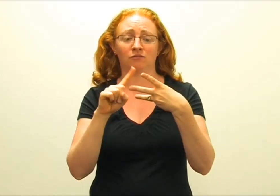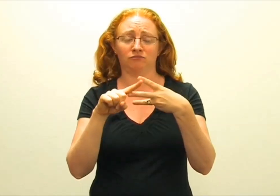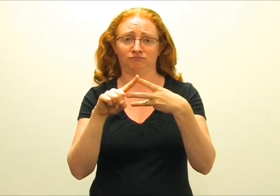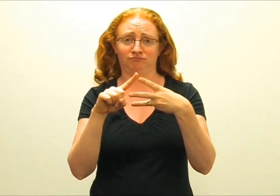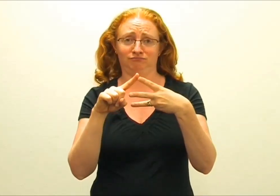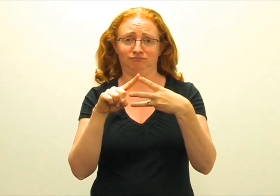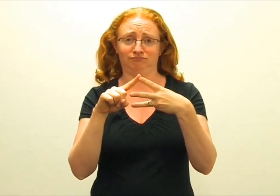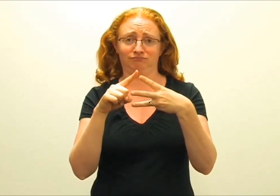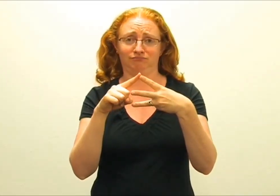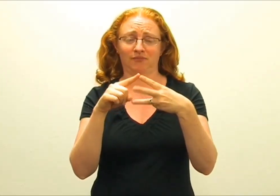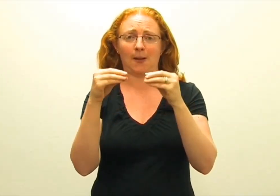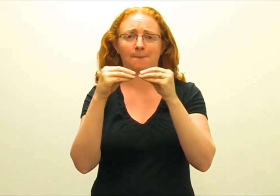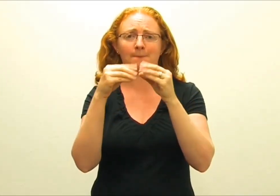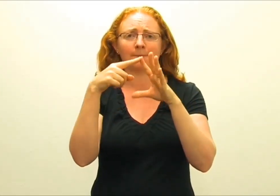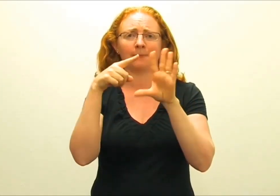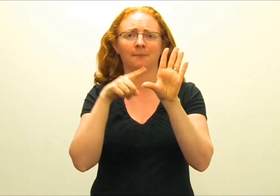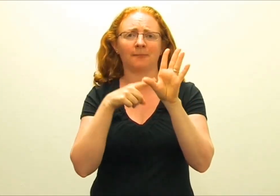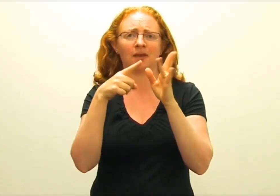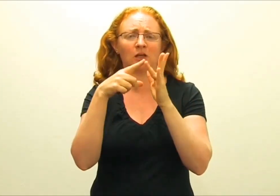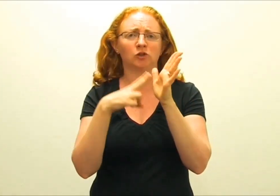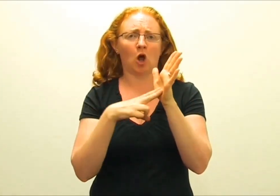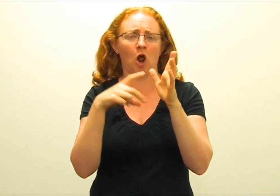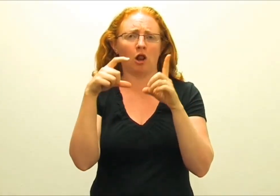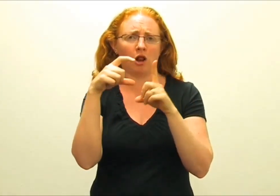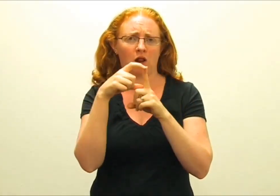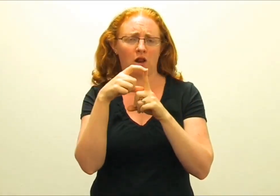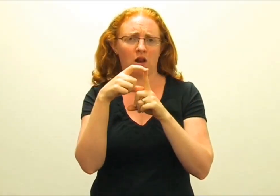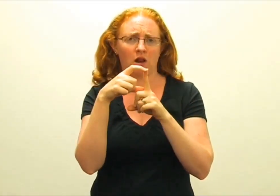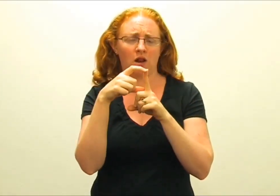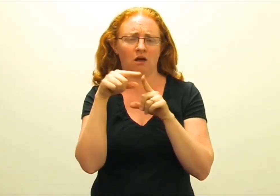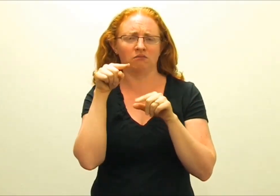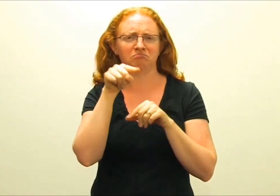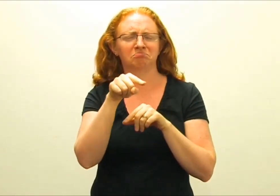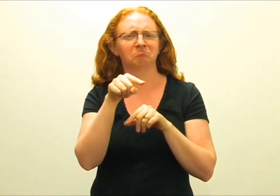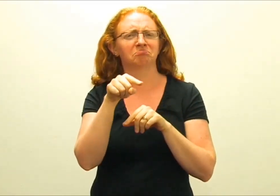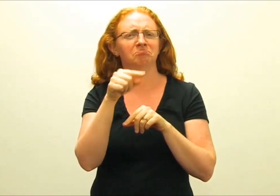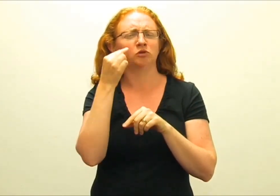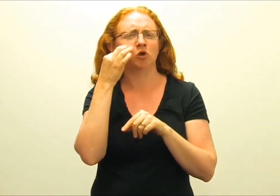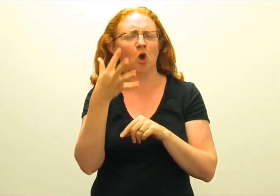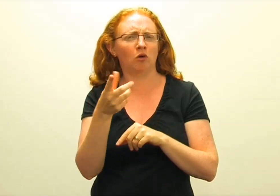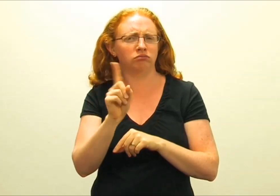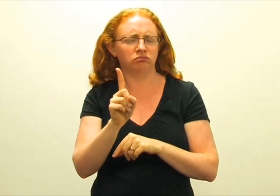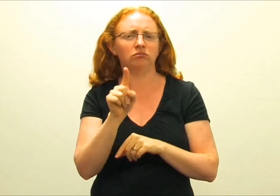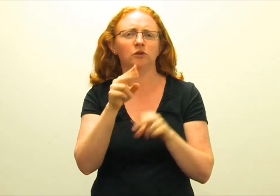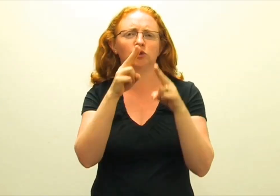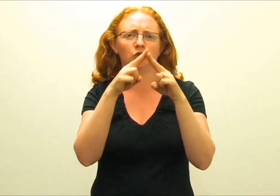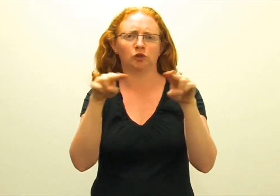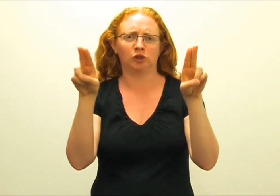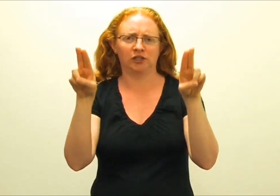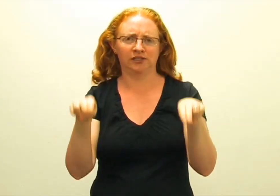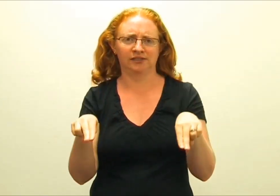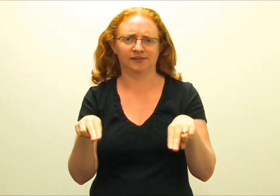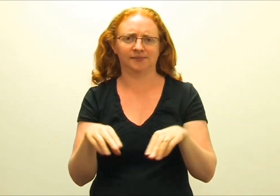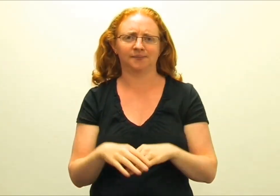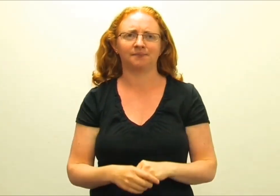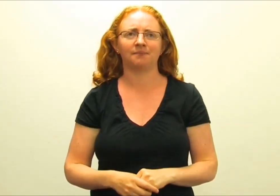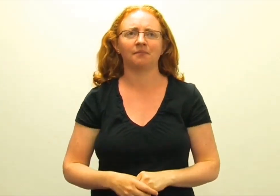The first show is called Beyond. And it's really showing circus